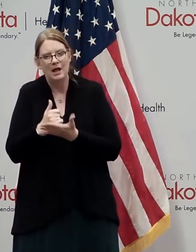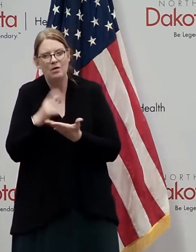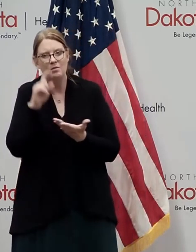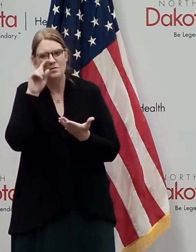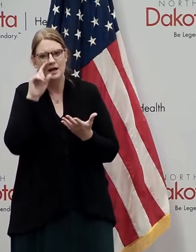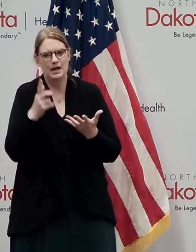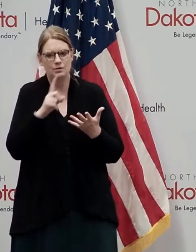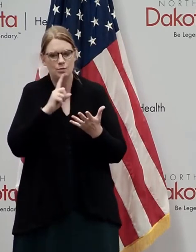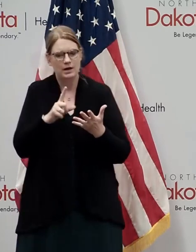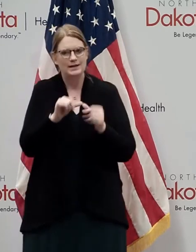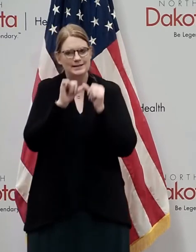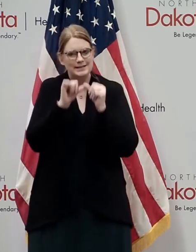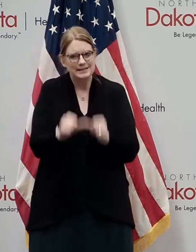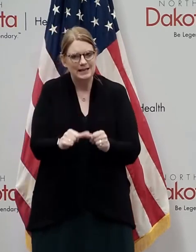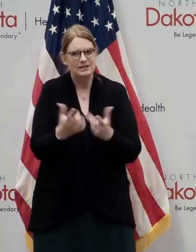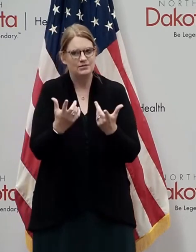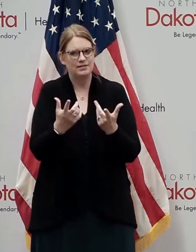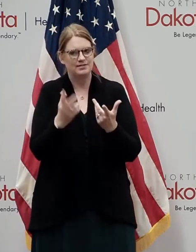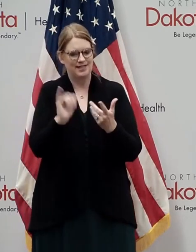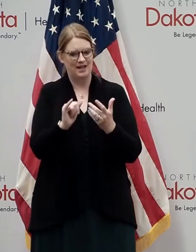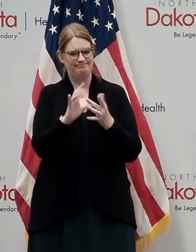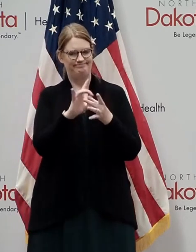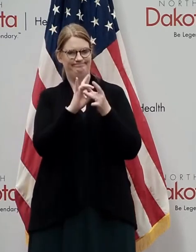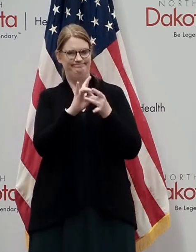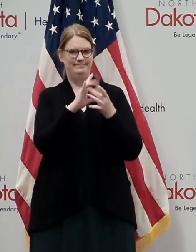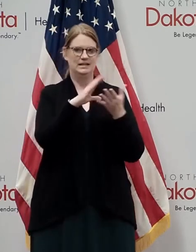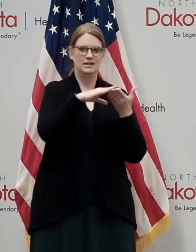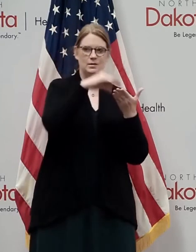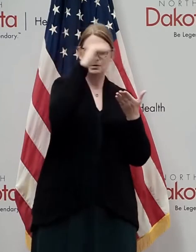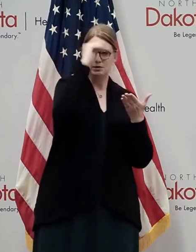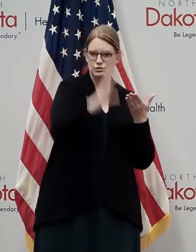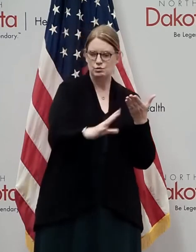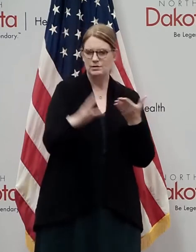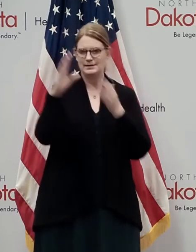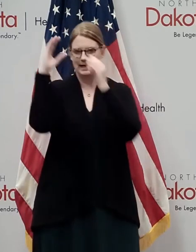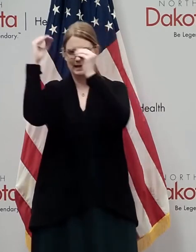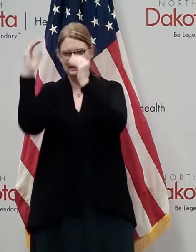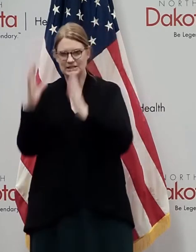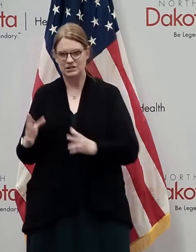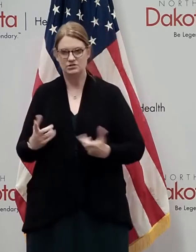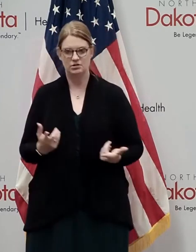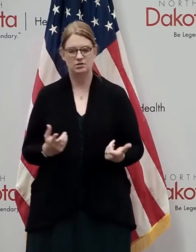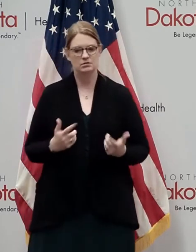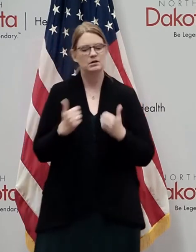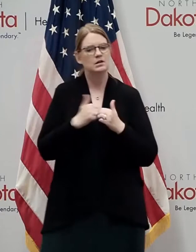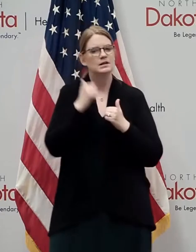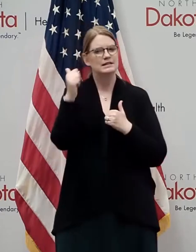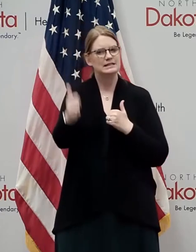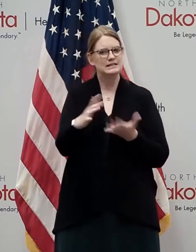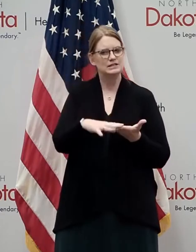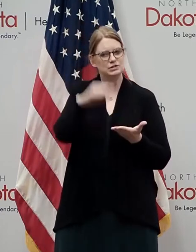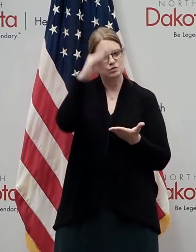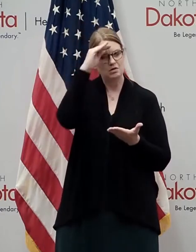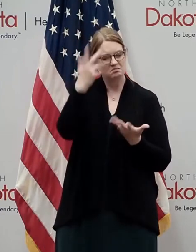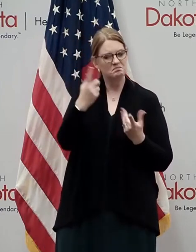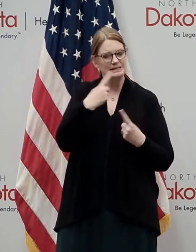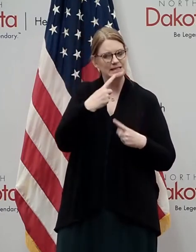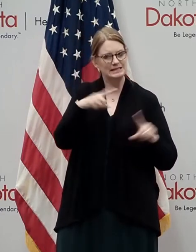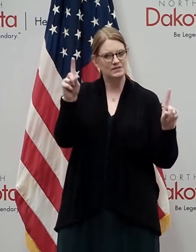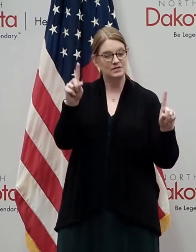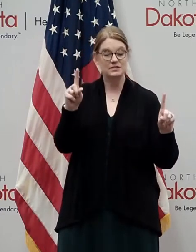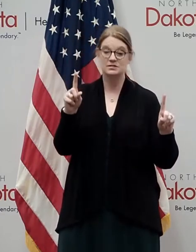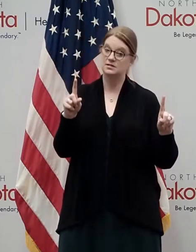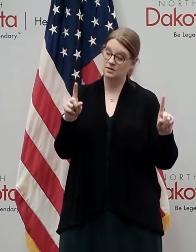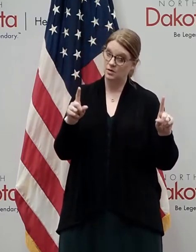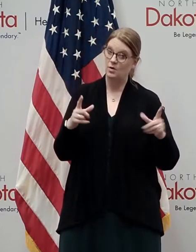education, which is that student and teacher relationship. Distance learning in North Dakota was successful in many ways, but it challenged